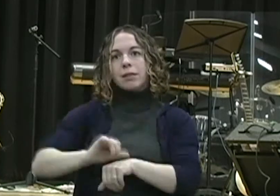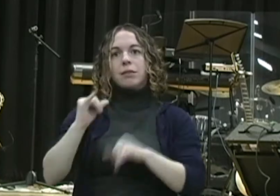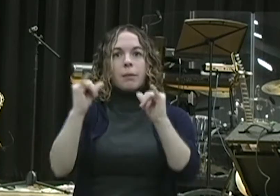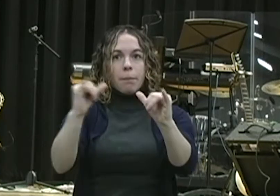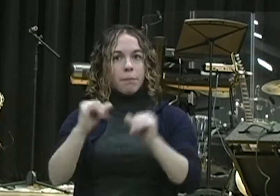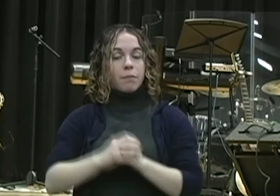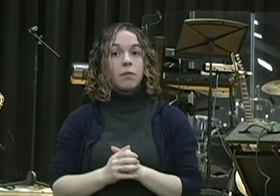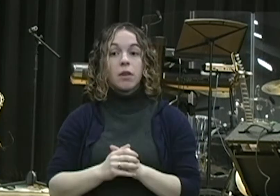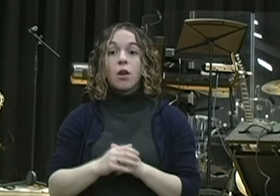keep him from prayer.